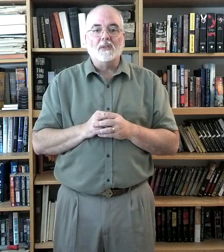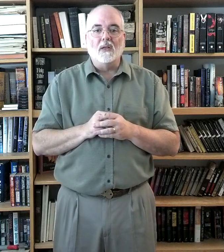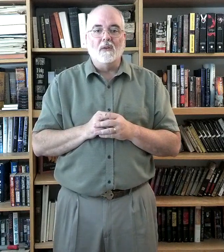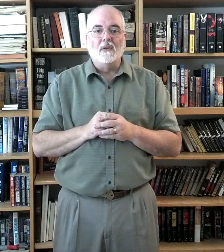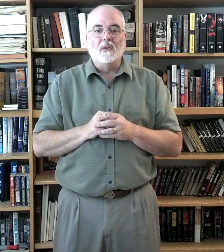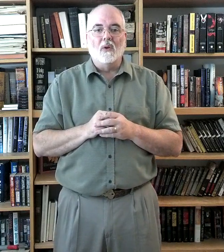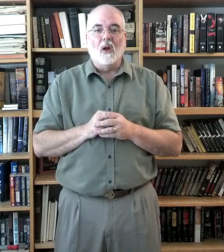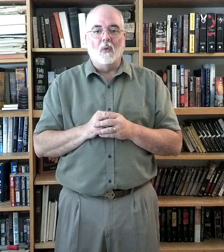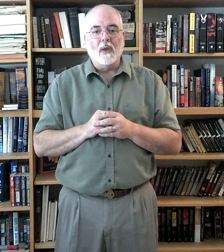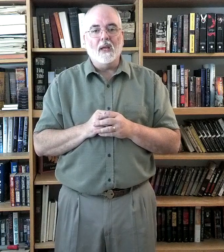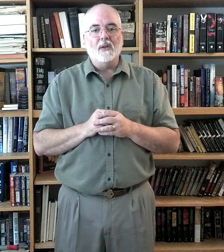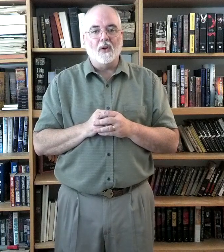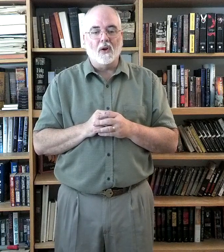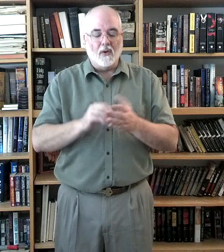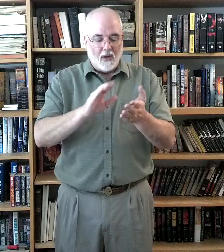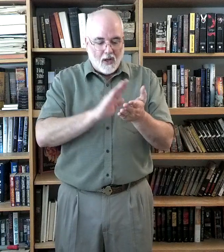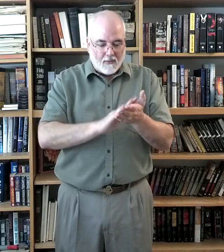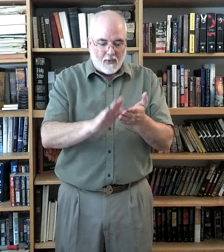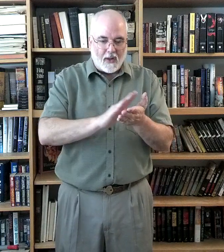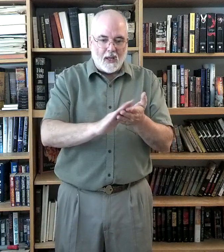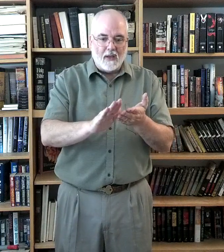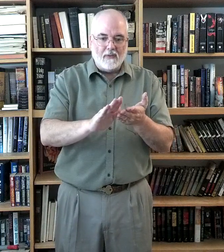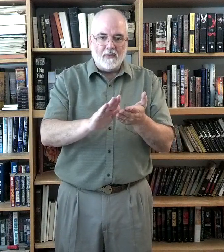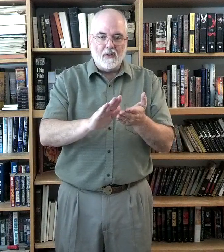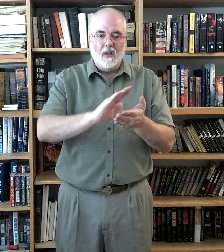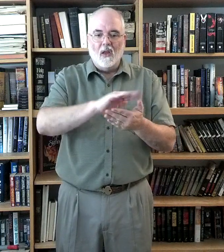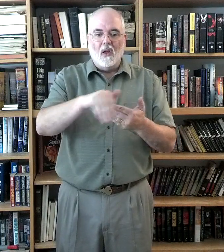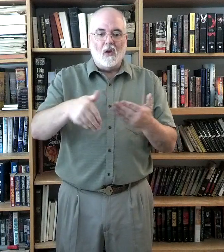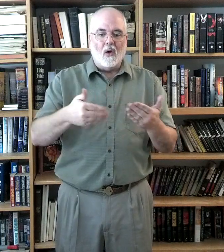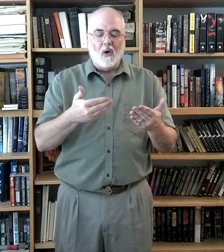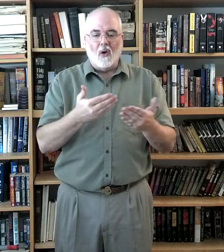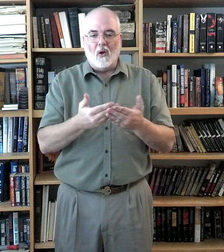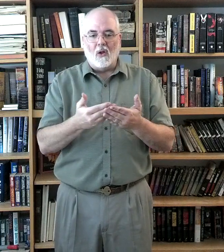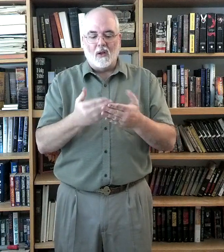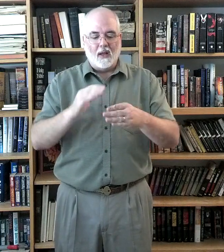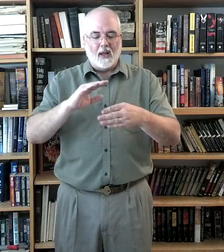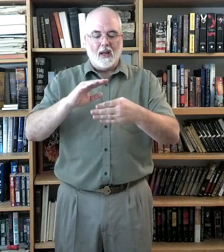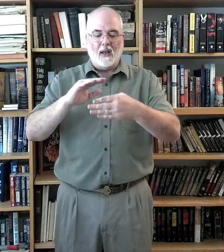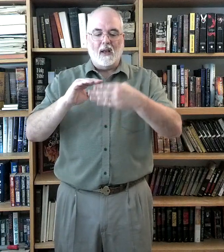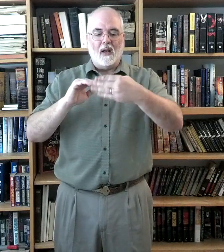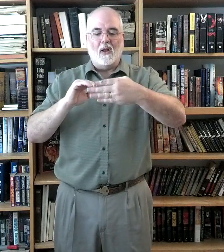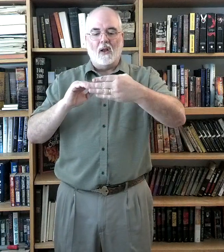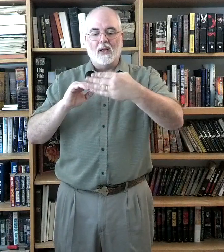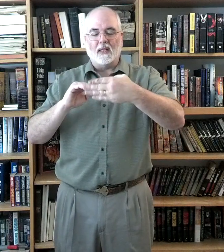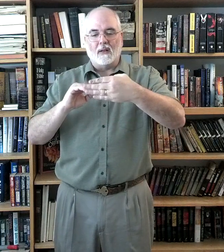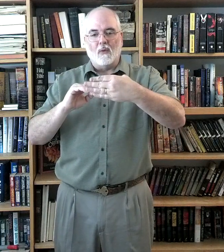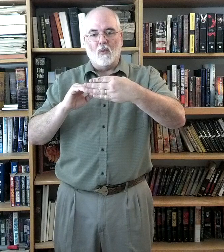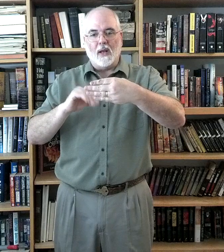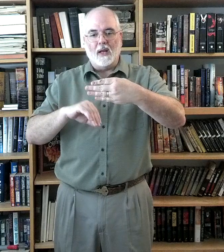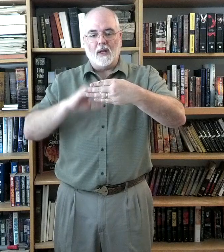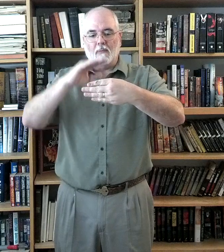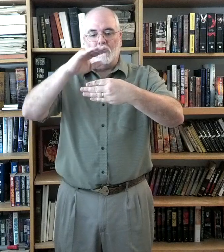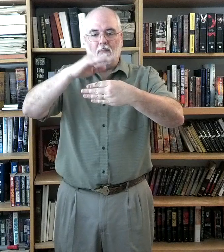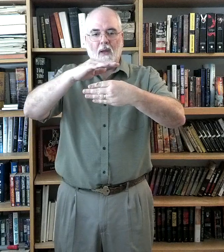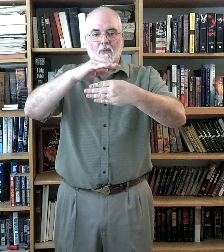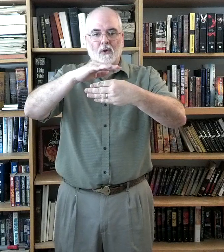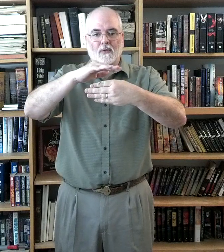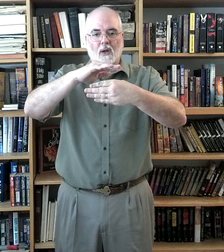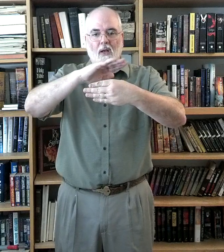Also, we, in turn, forgive all. All is one hand up, make a roof on it,